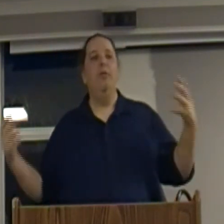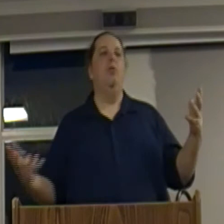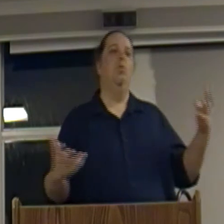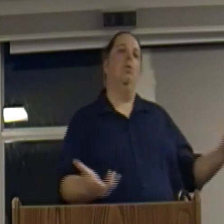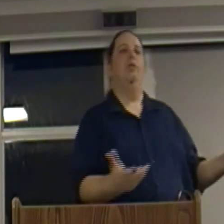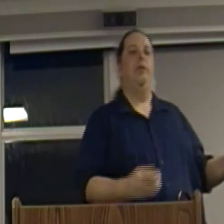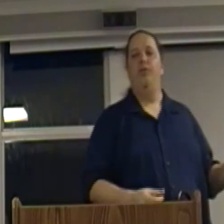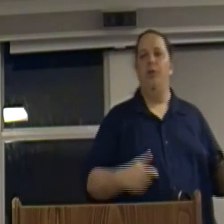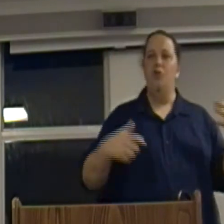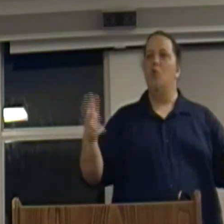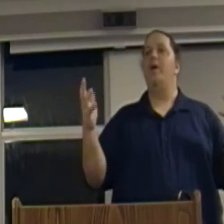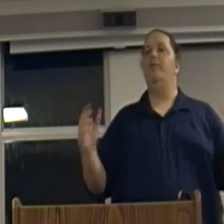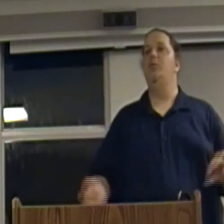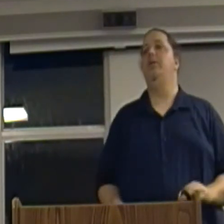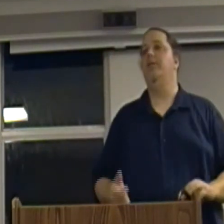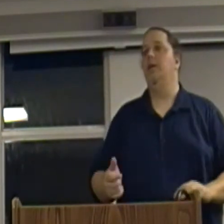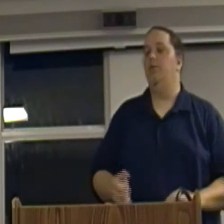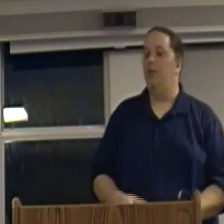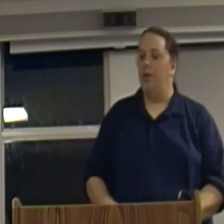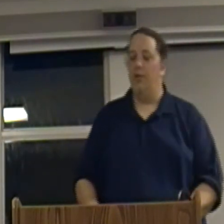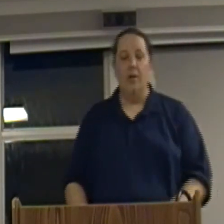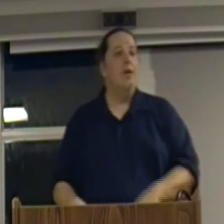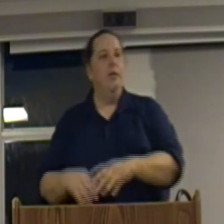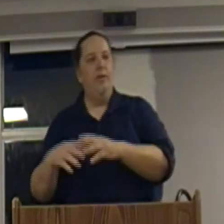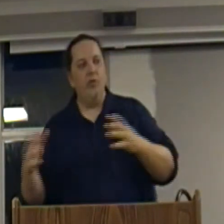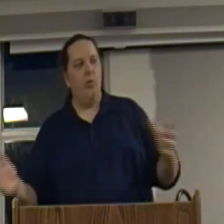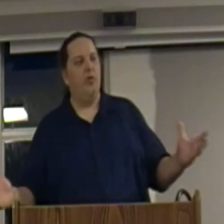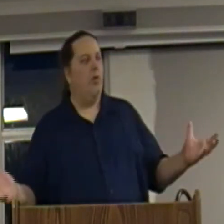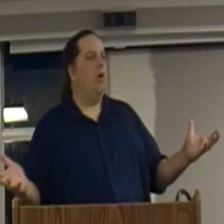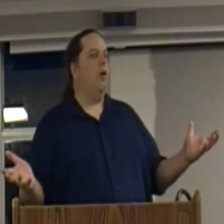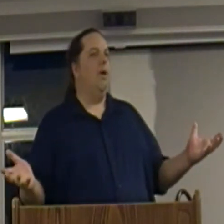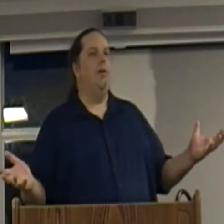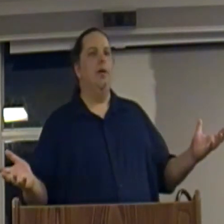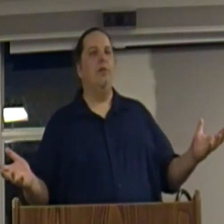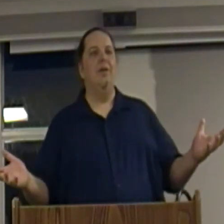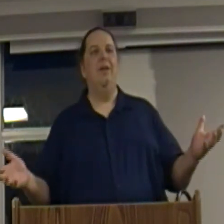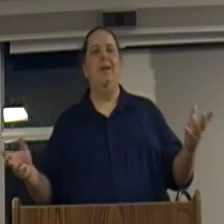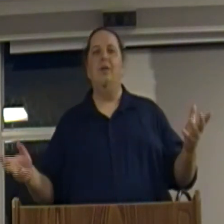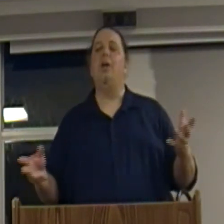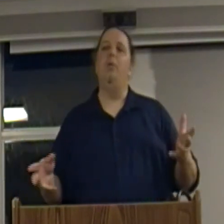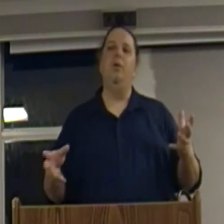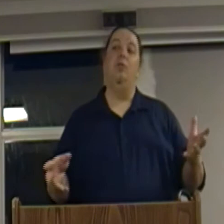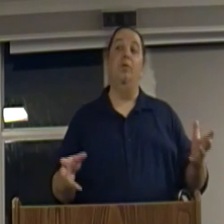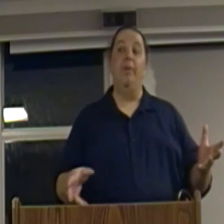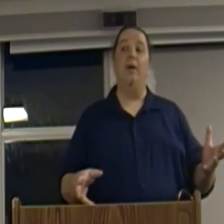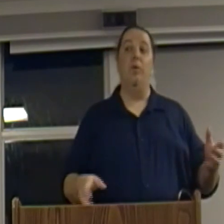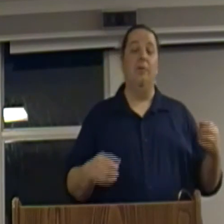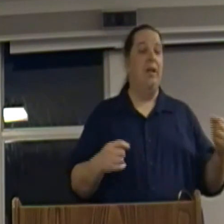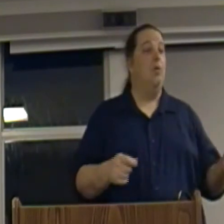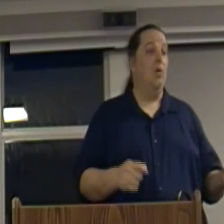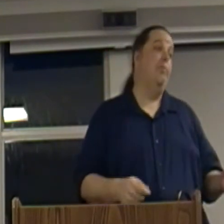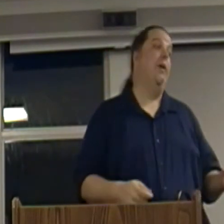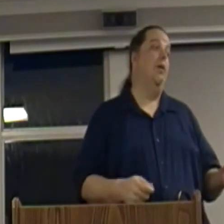run the world. This is a new way of doing things. He says, this is what's going on around us. Here's how we can do it better. We can make it work better.